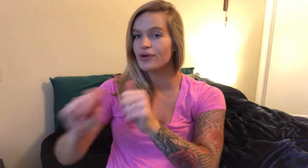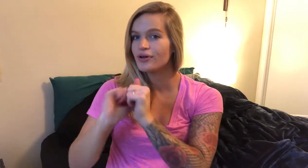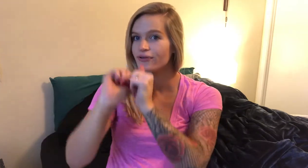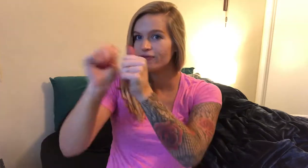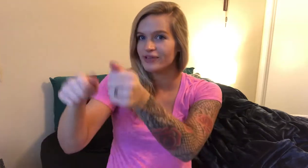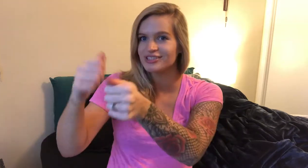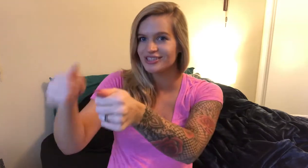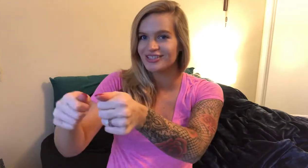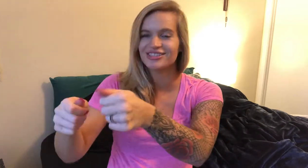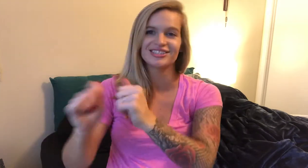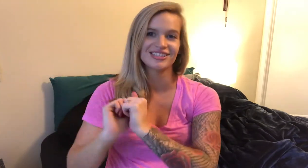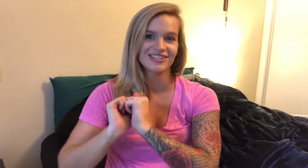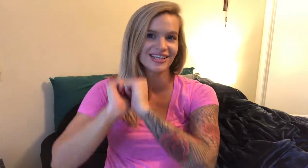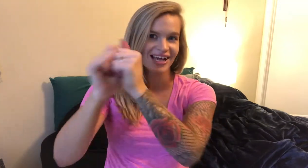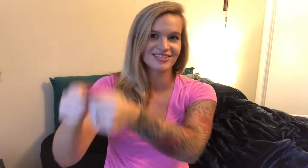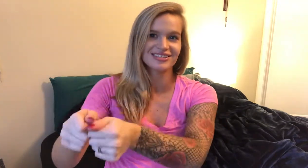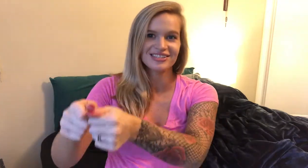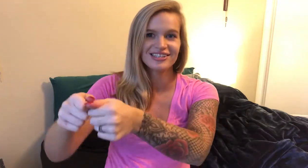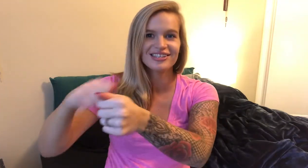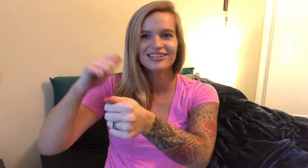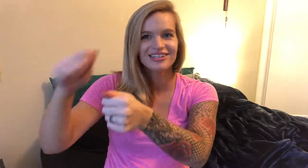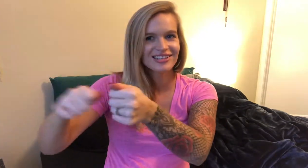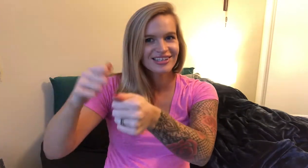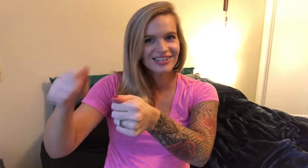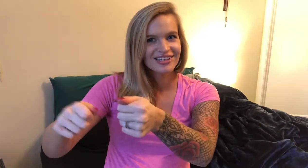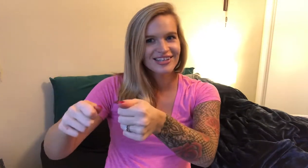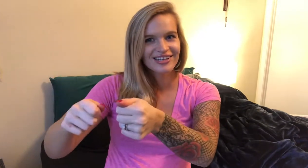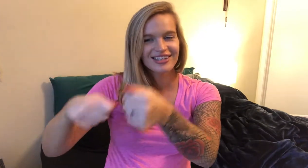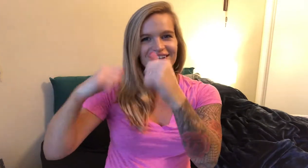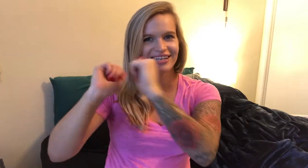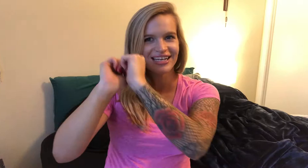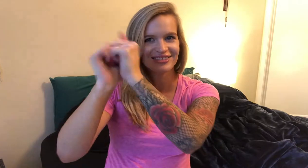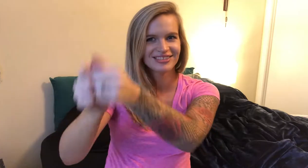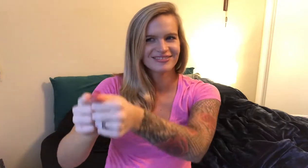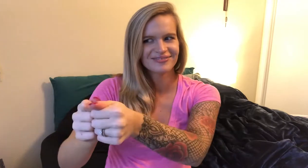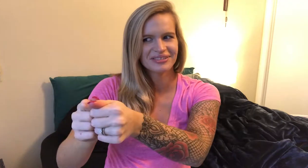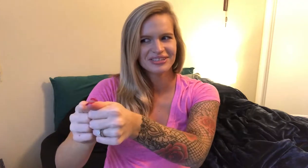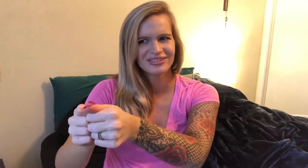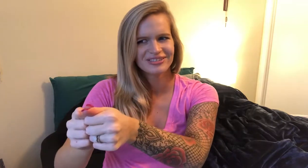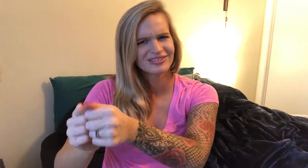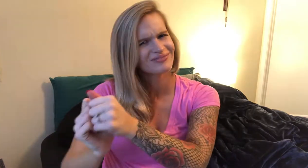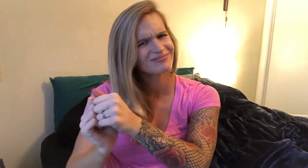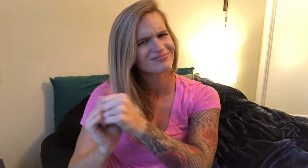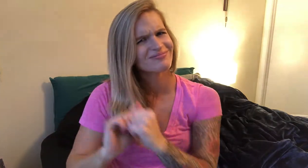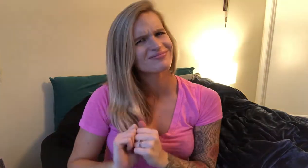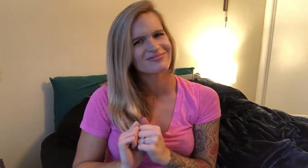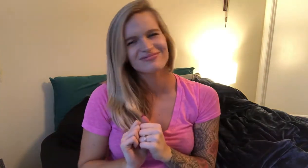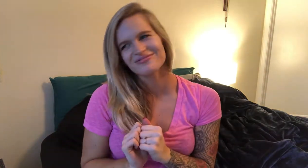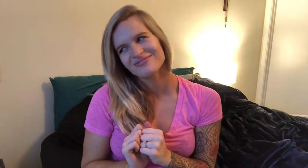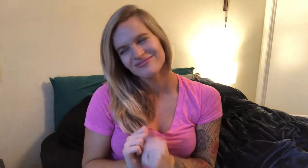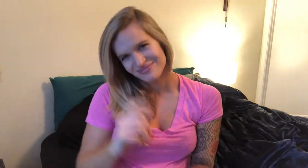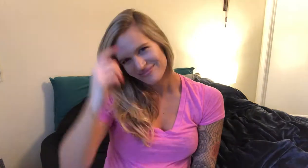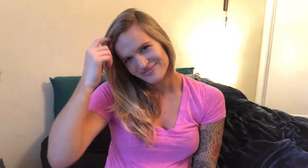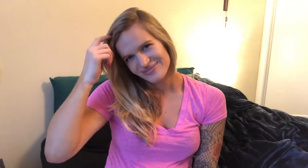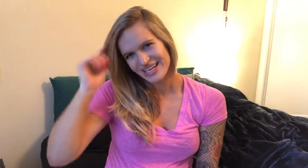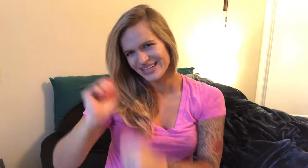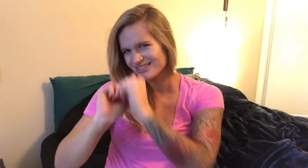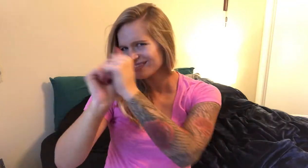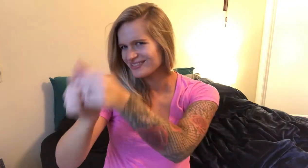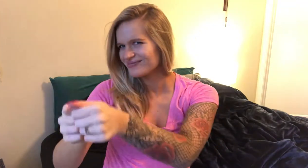fishing just like your cast in a cast in a fish cast in